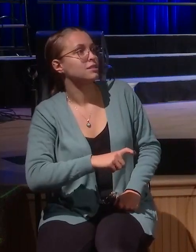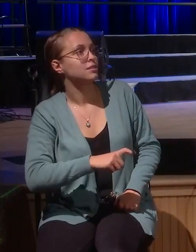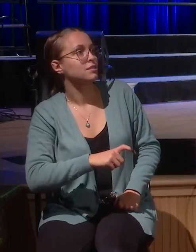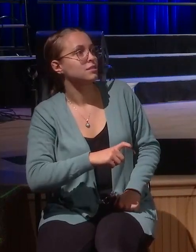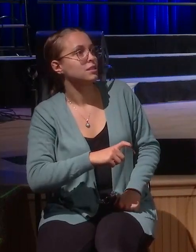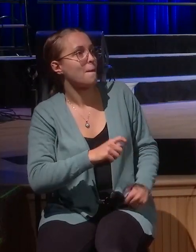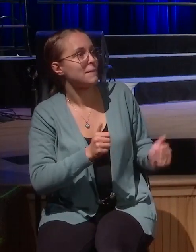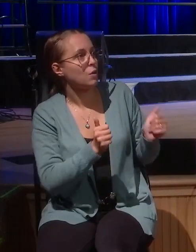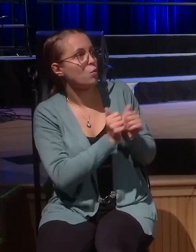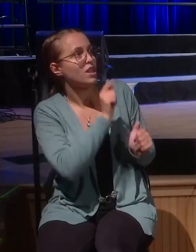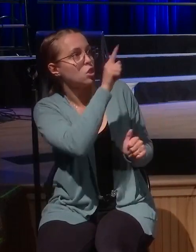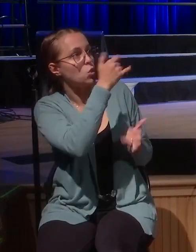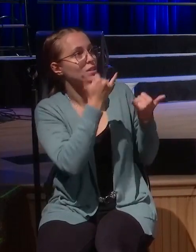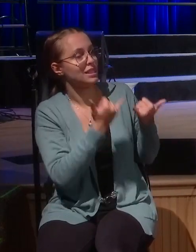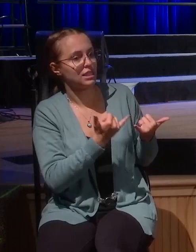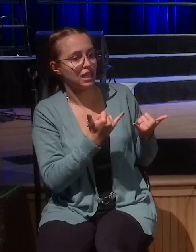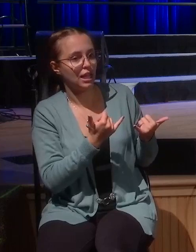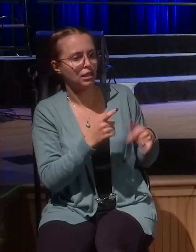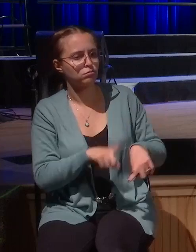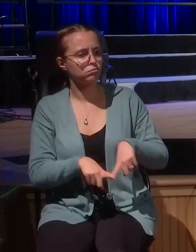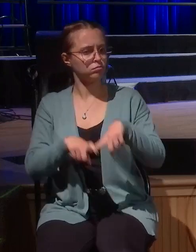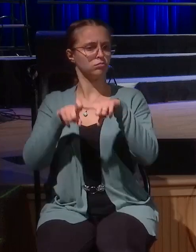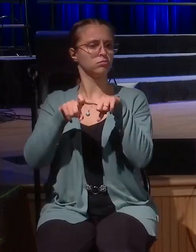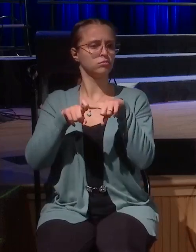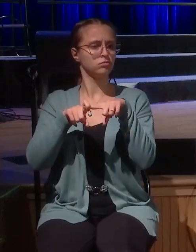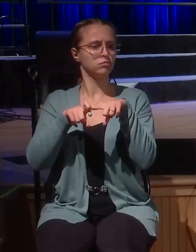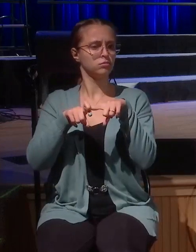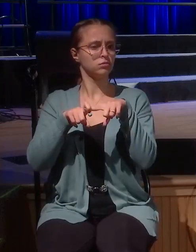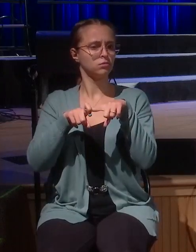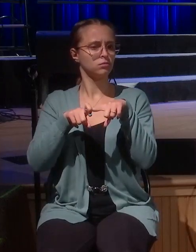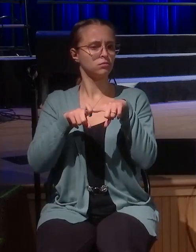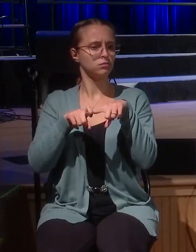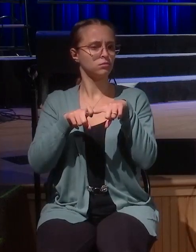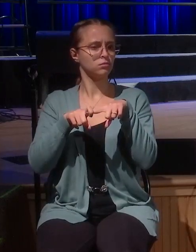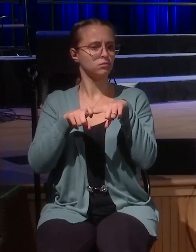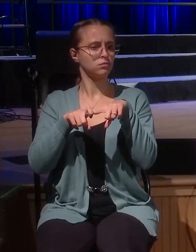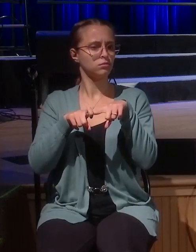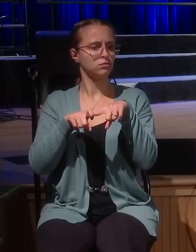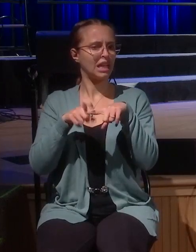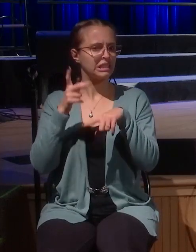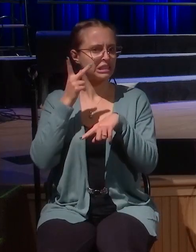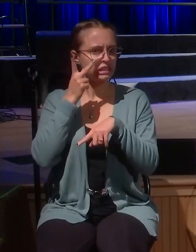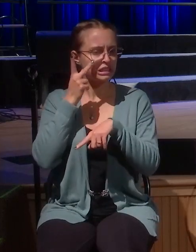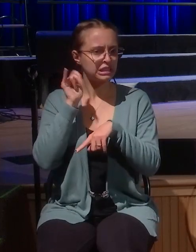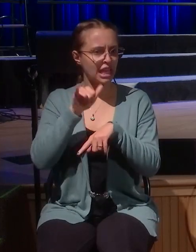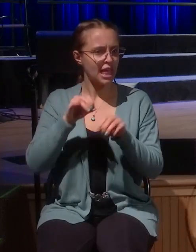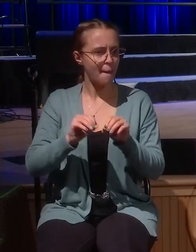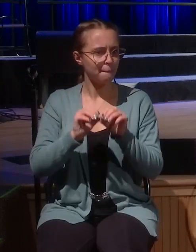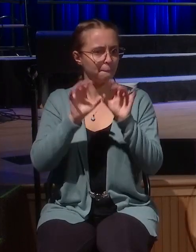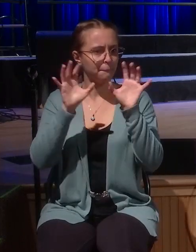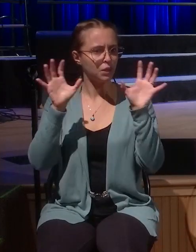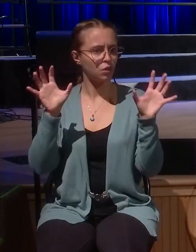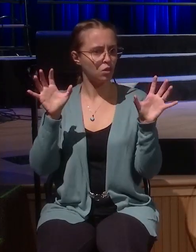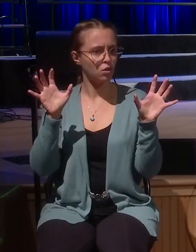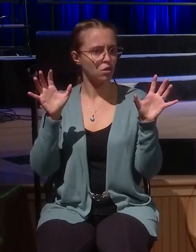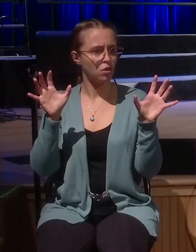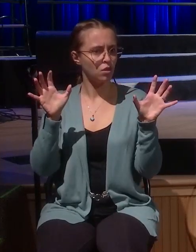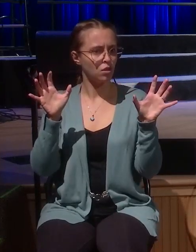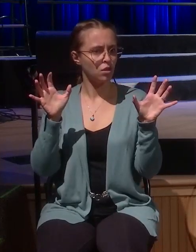I hope that we can pause there for a second and look at that miracle as something that happens in our lives too. That as